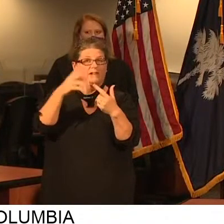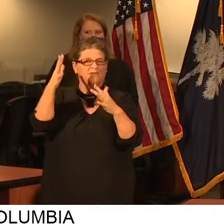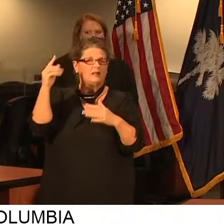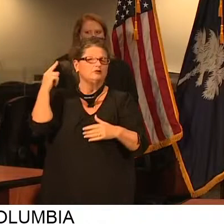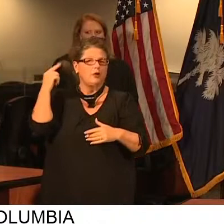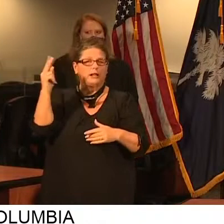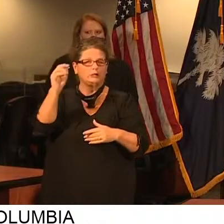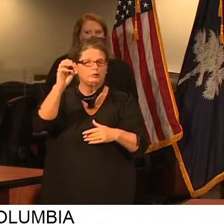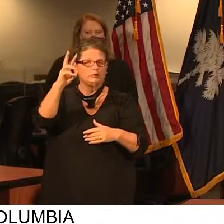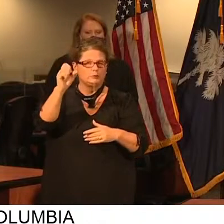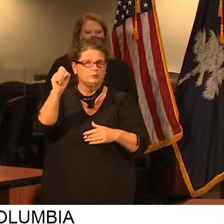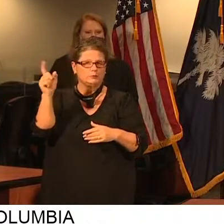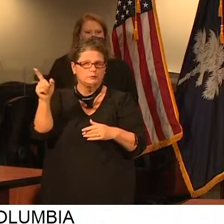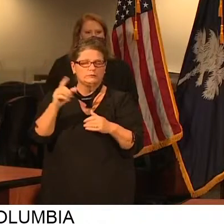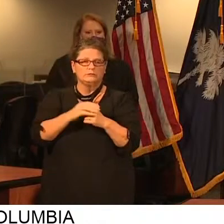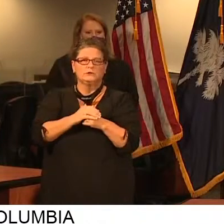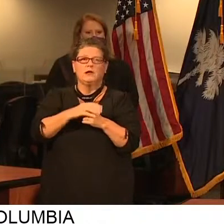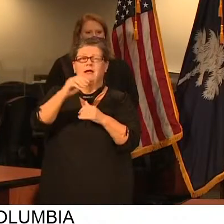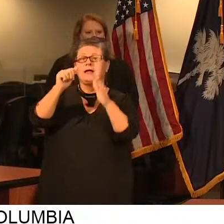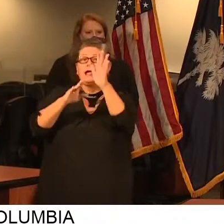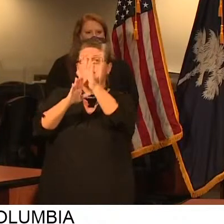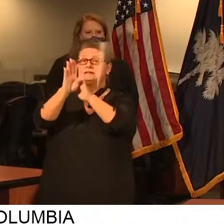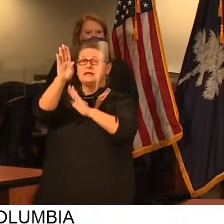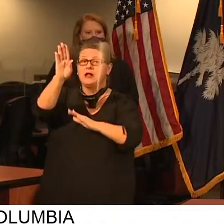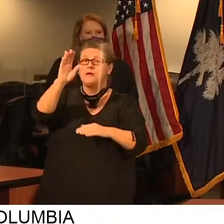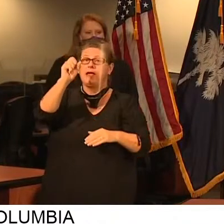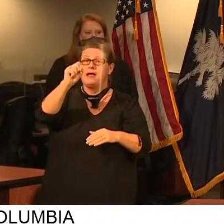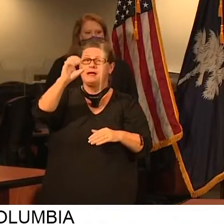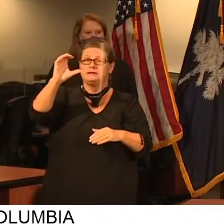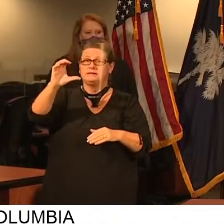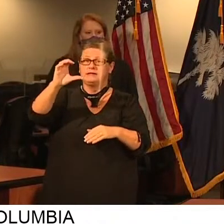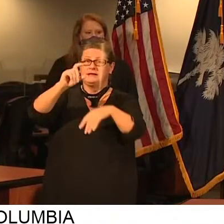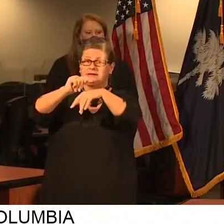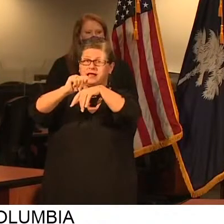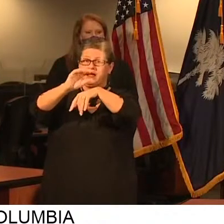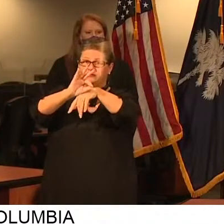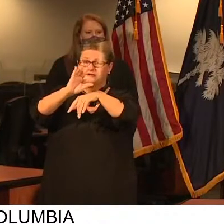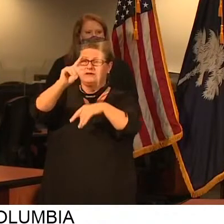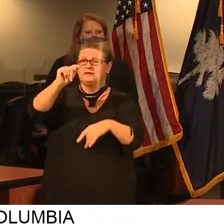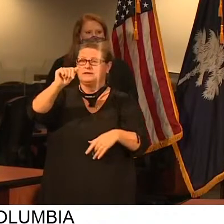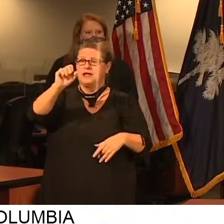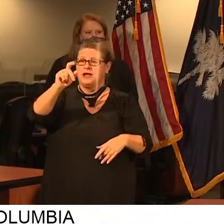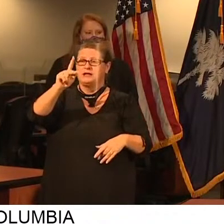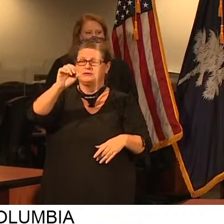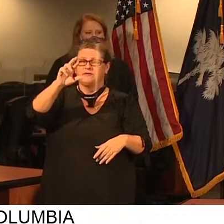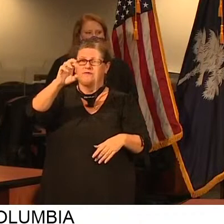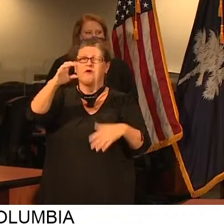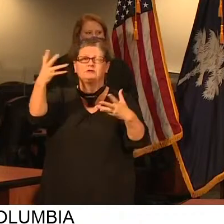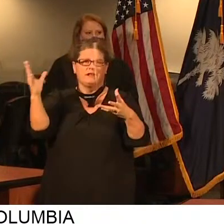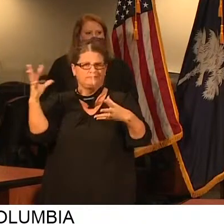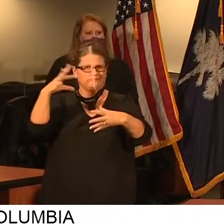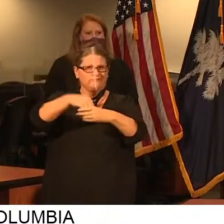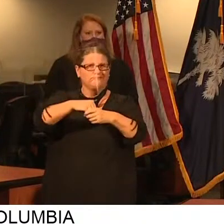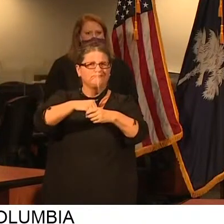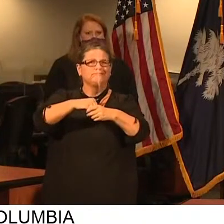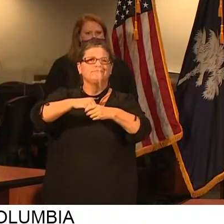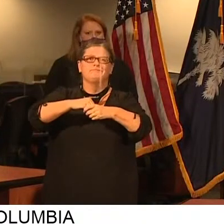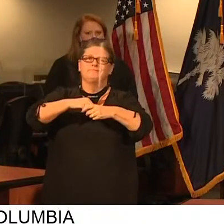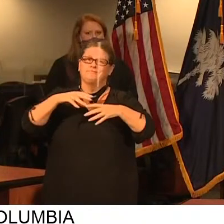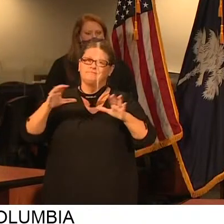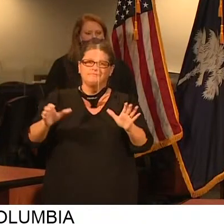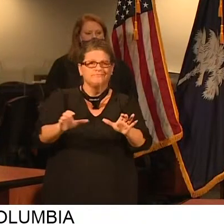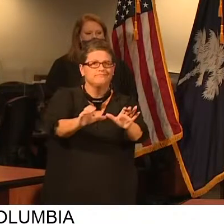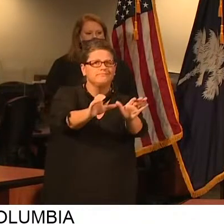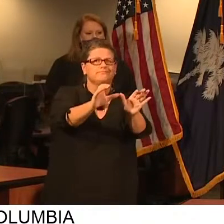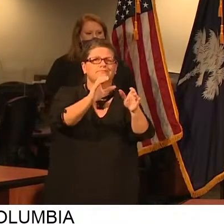news. As you're aware, the Accelerate SC task force has played a vital role in the safe and swift revitalization